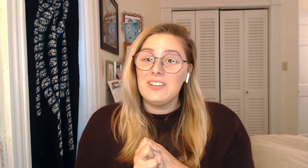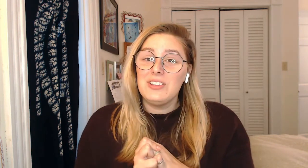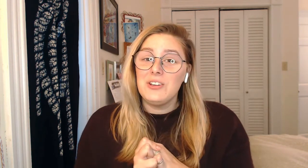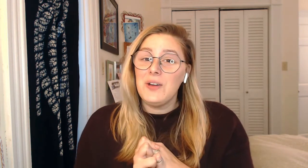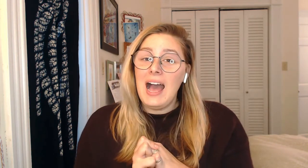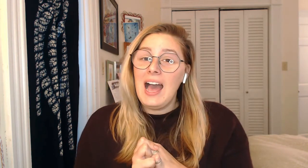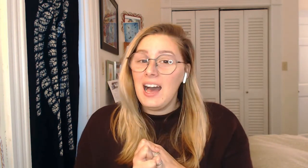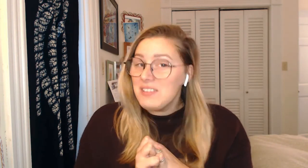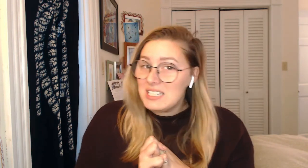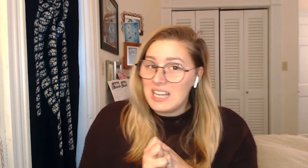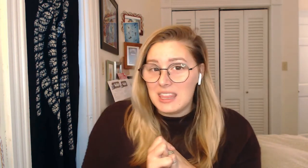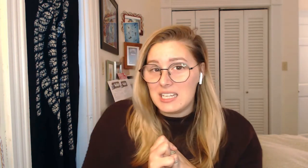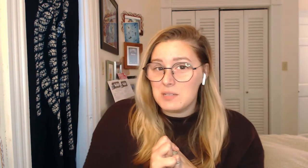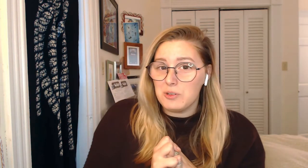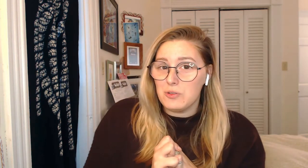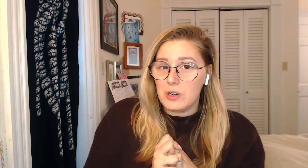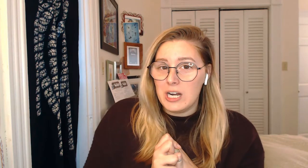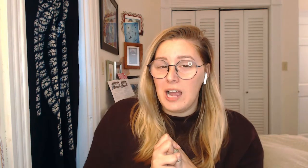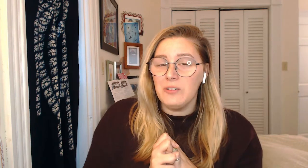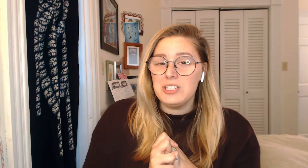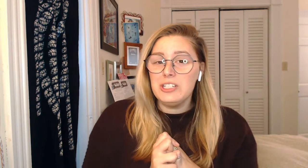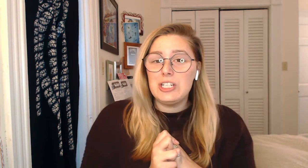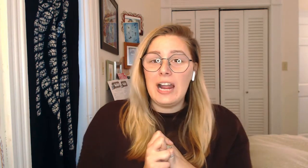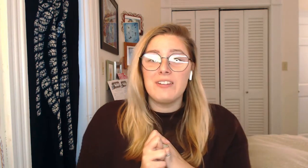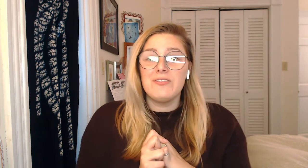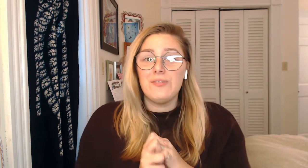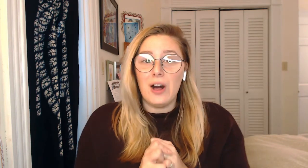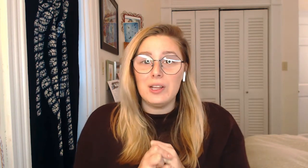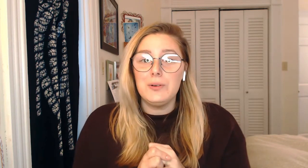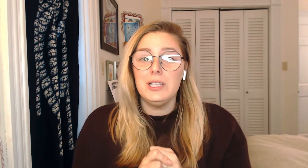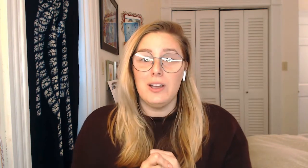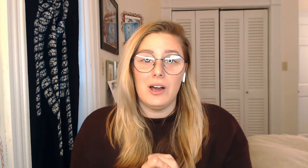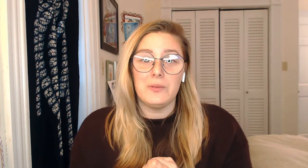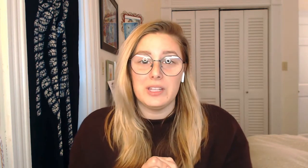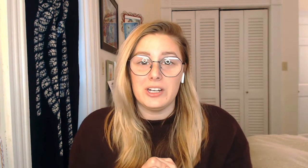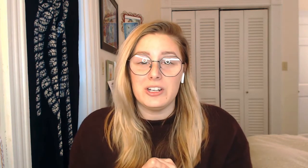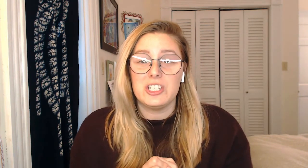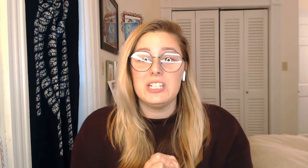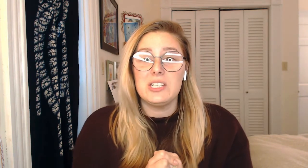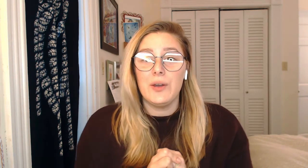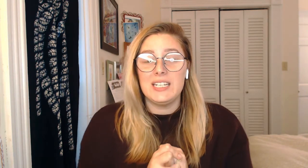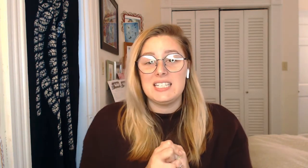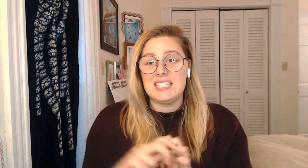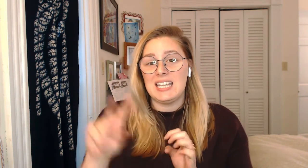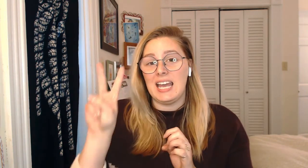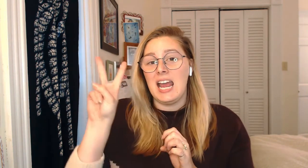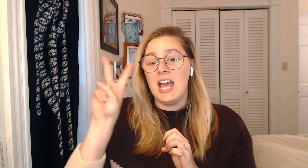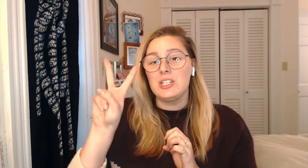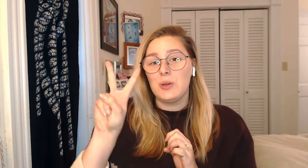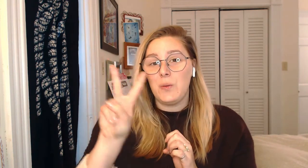you haven't done this before, I want you to try and follow along with her. She's going to sing it twice.